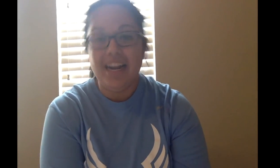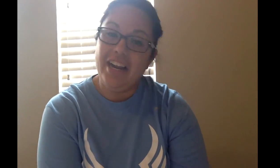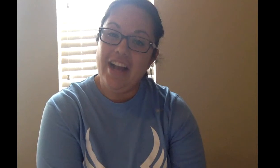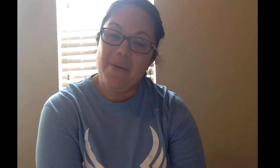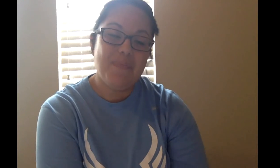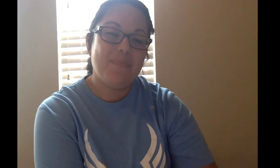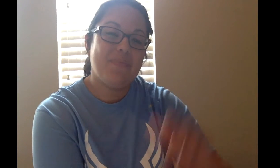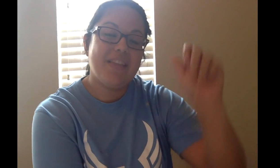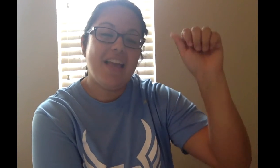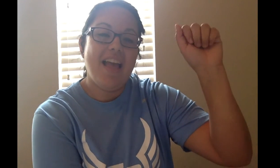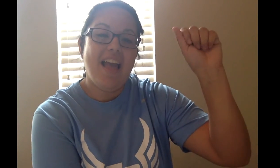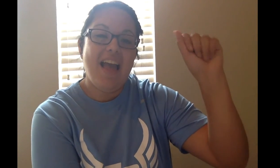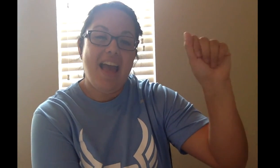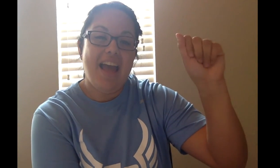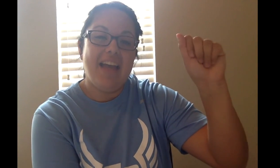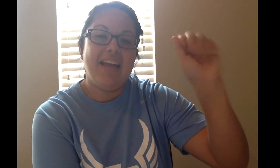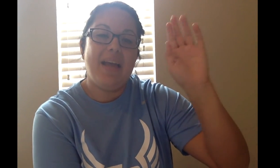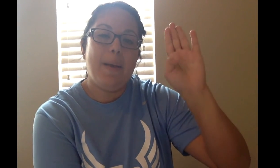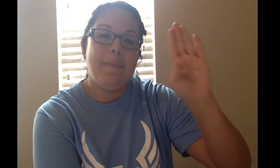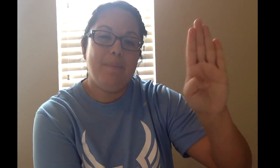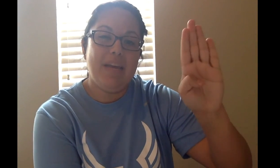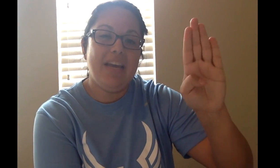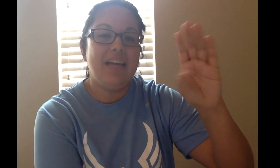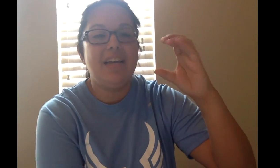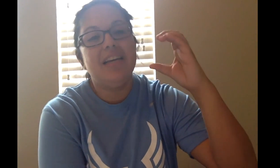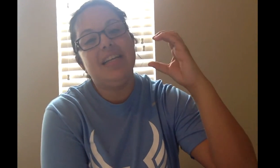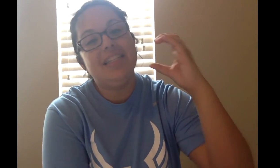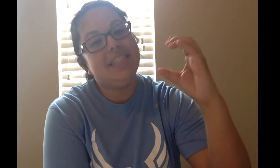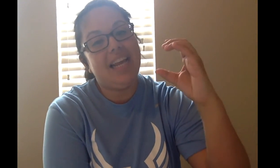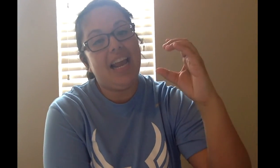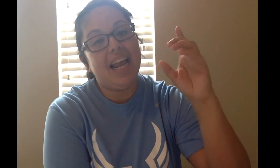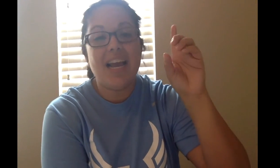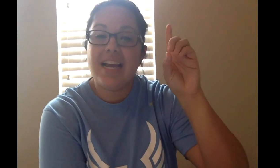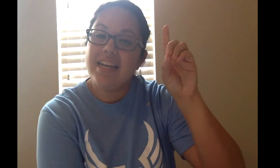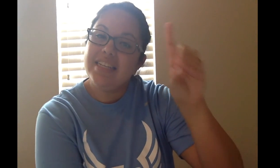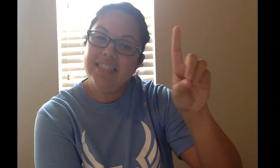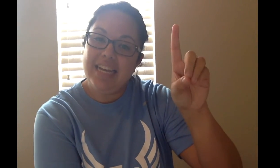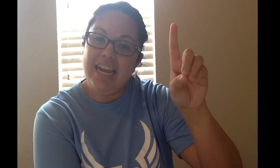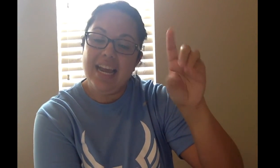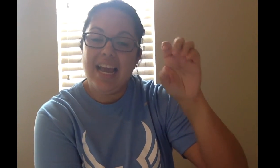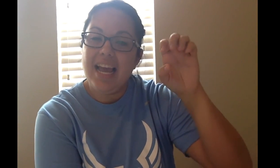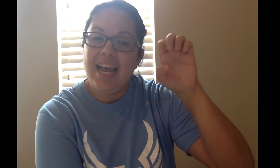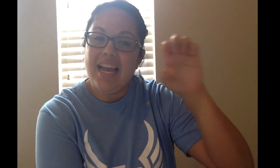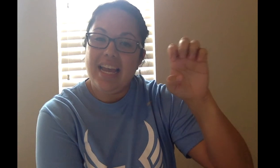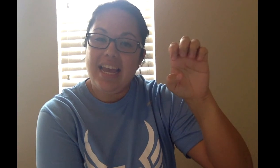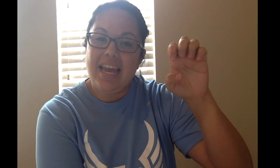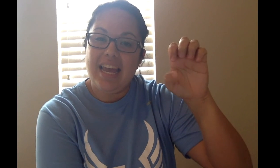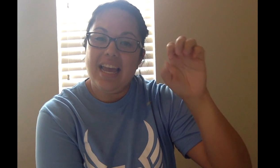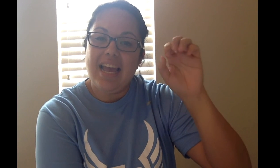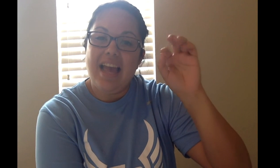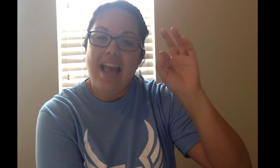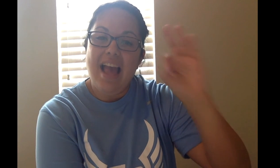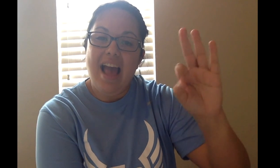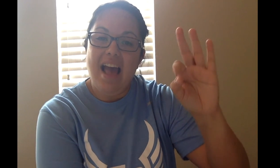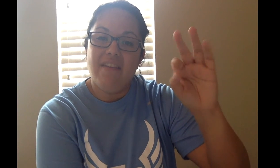here you go. A, B, C, D, E, F,